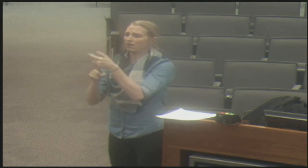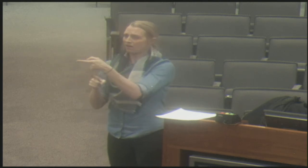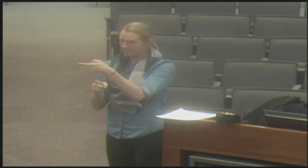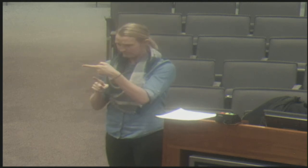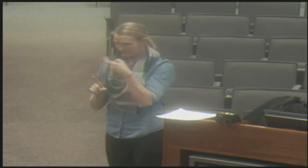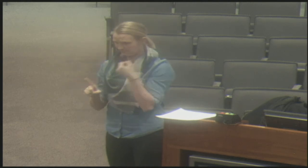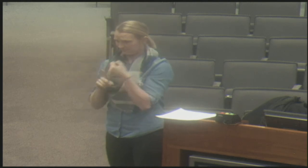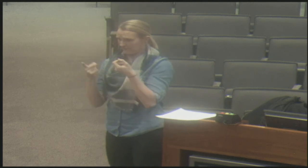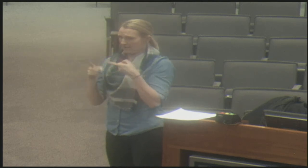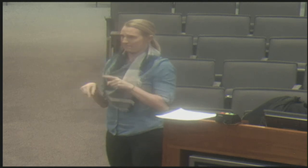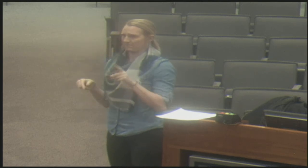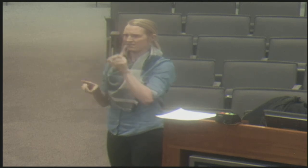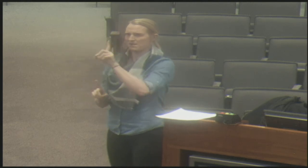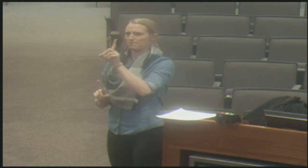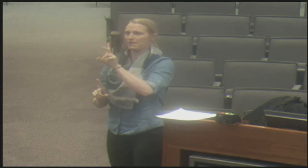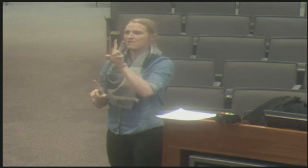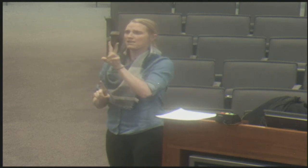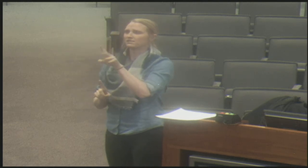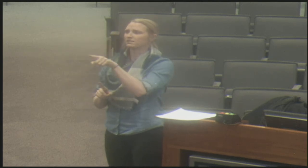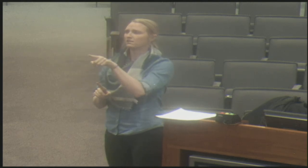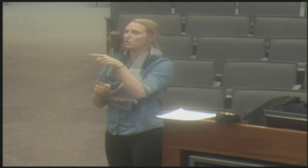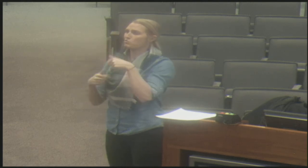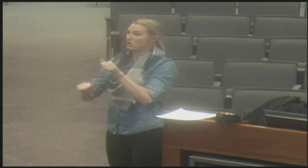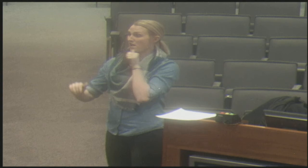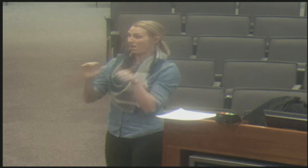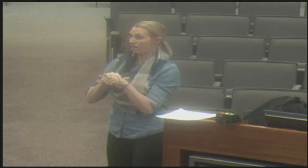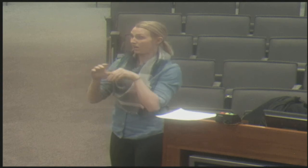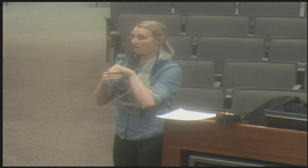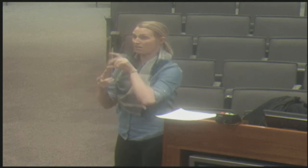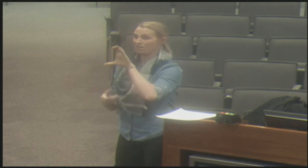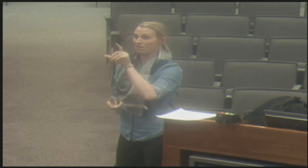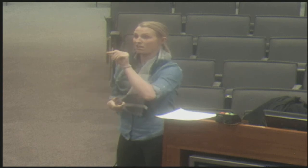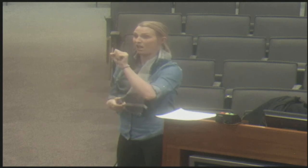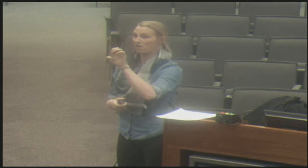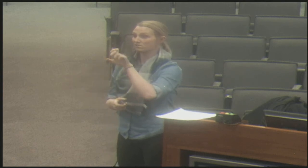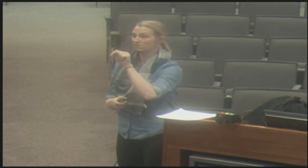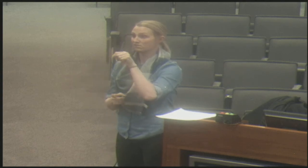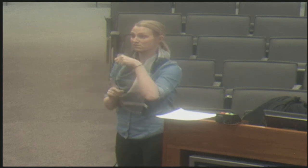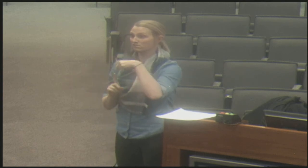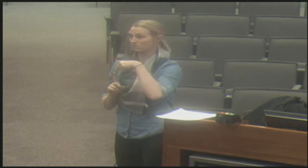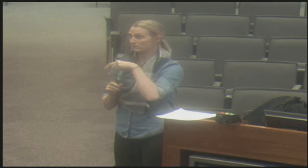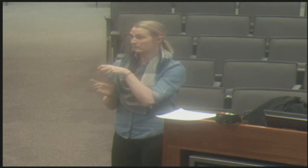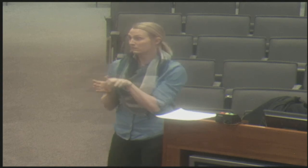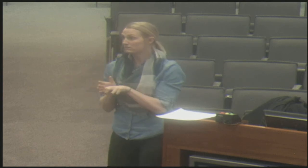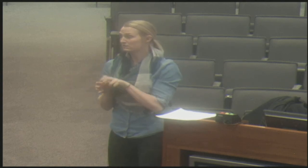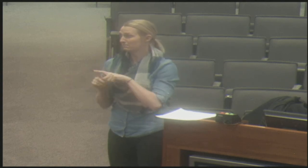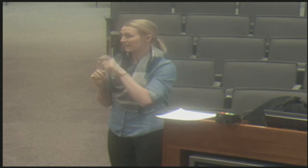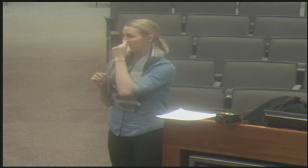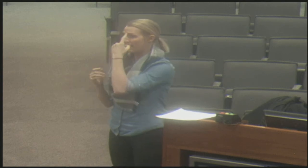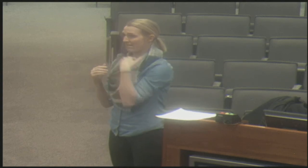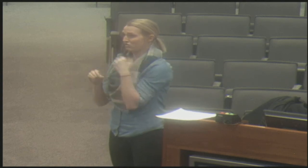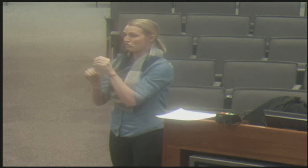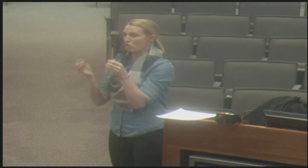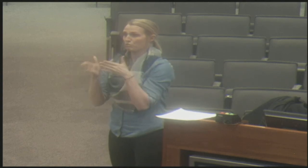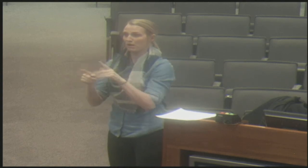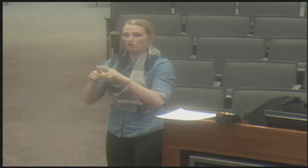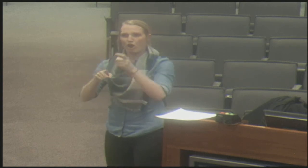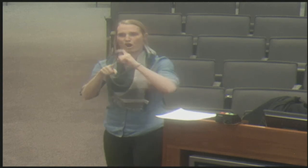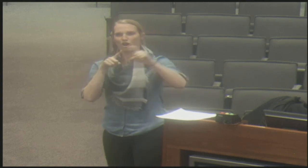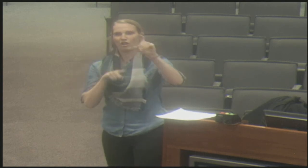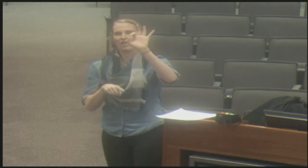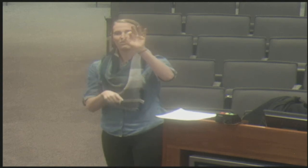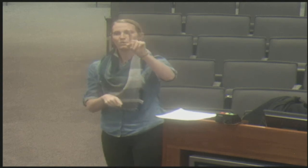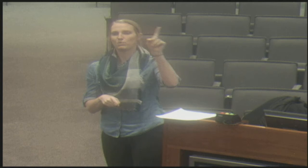first responder type of situations, in that very situation, in a domestic violence situation, your